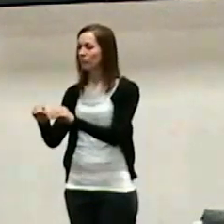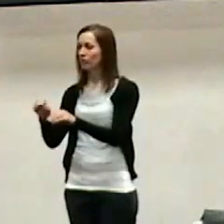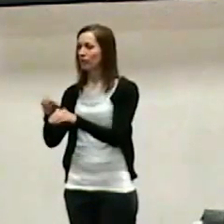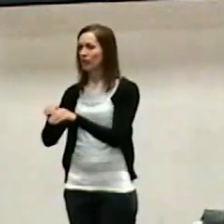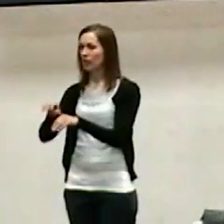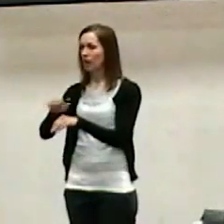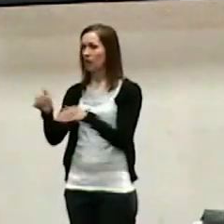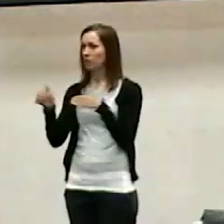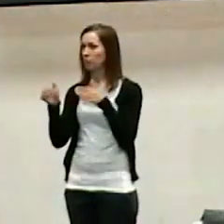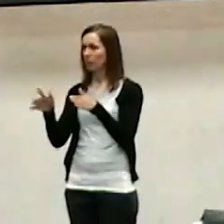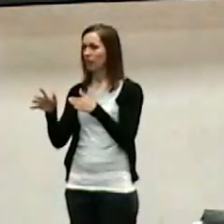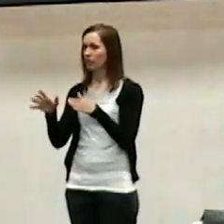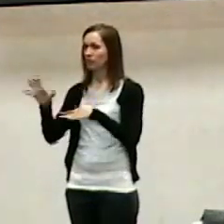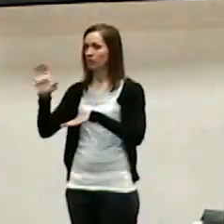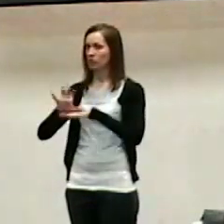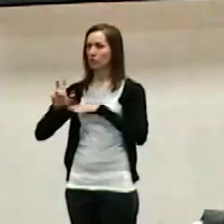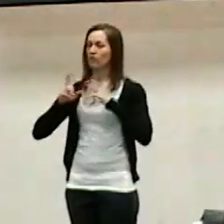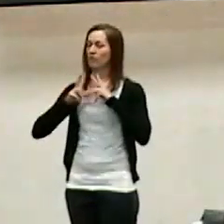And it's a blessing.